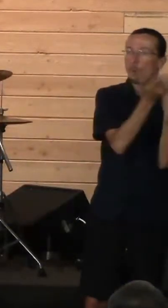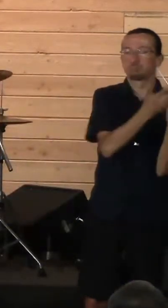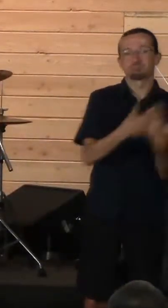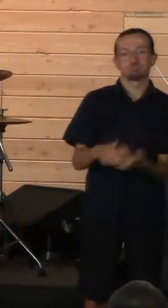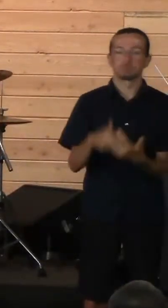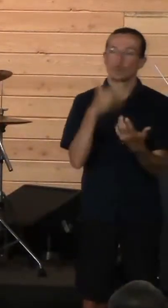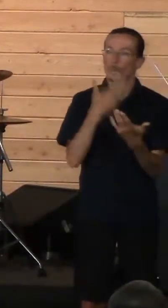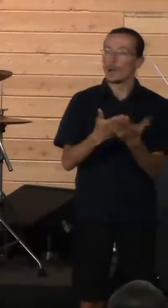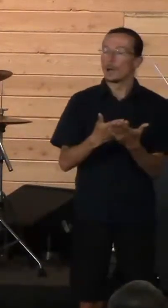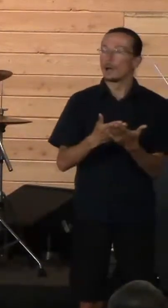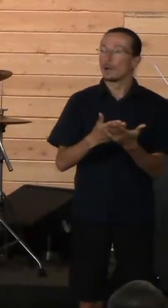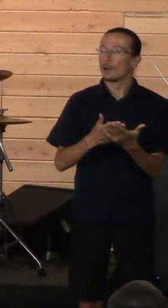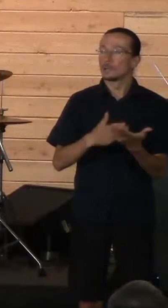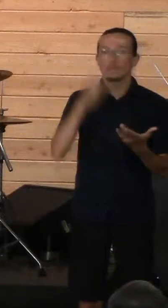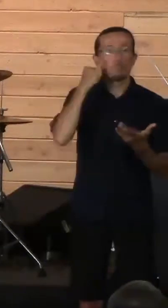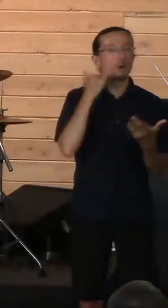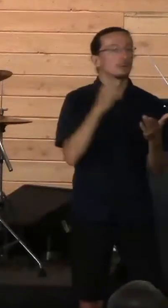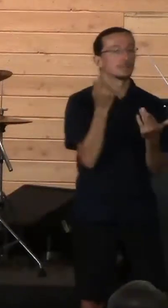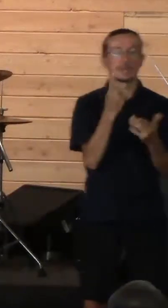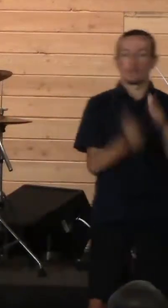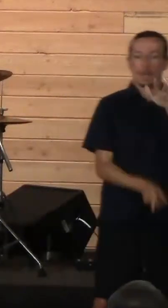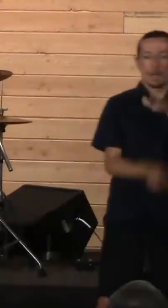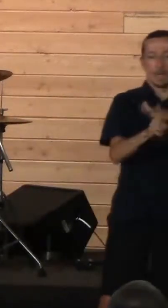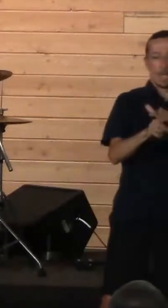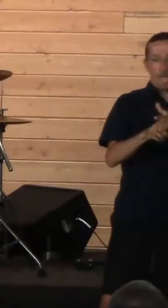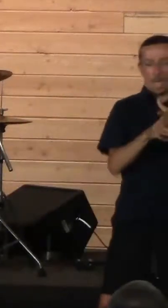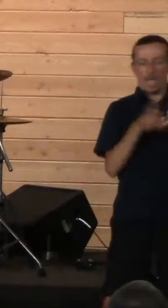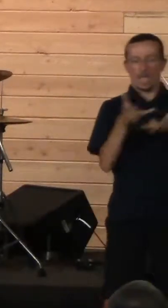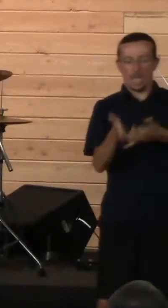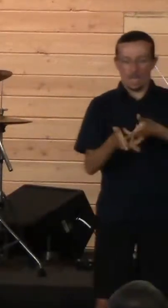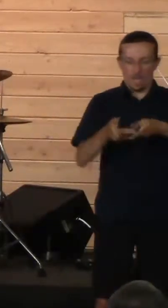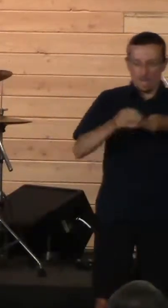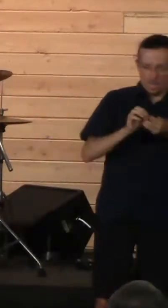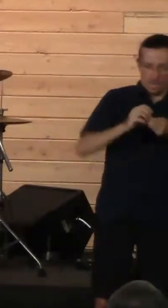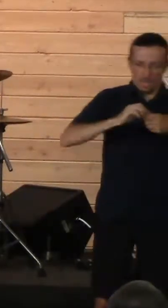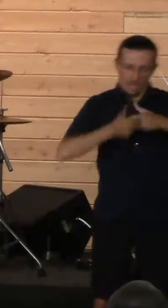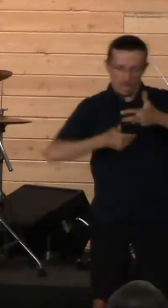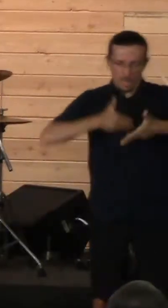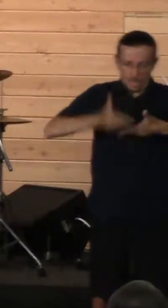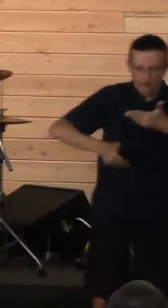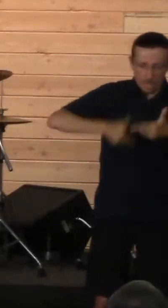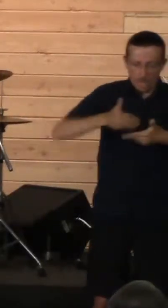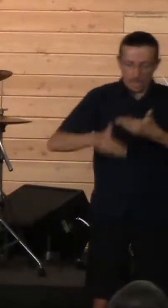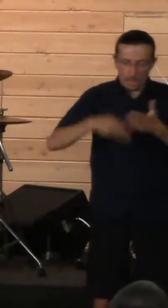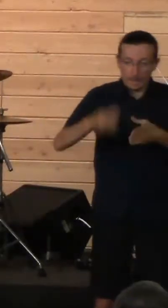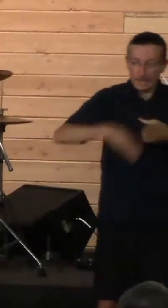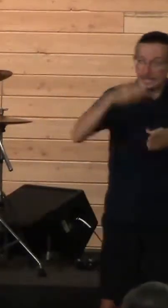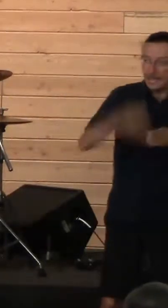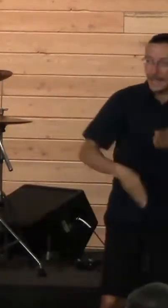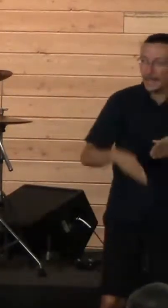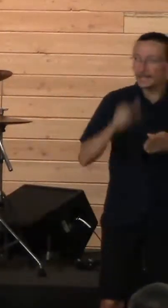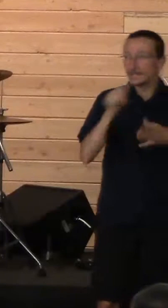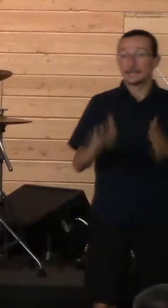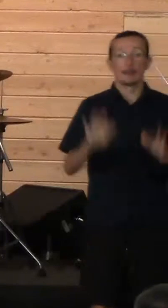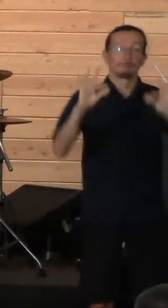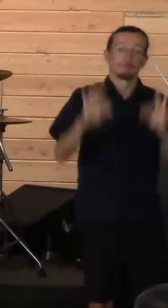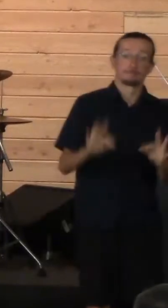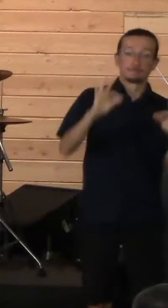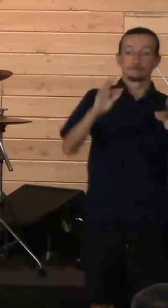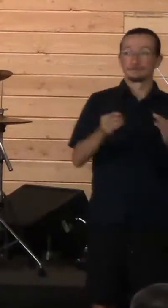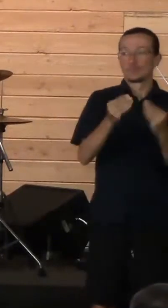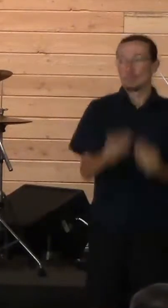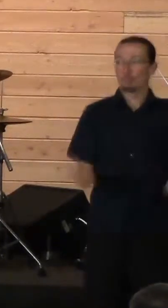this conflict, and we trudge through it, and there's not a nice neat bow on the end where we have resolution or